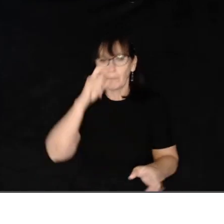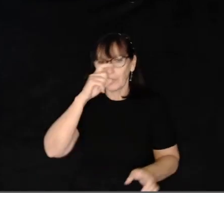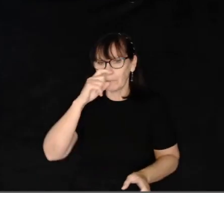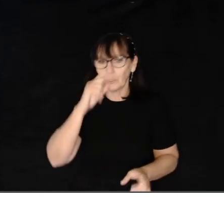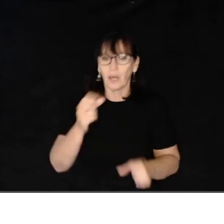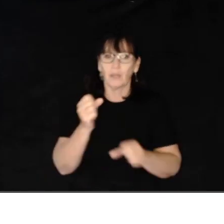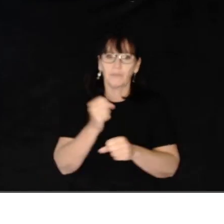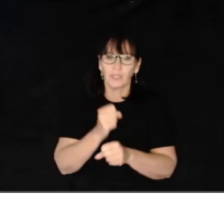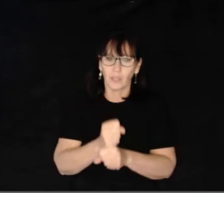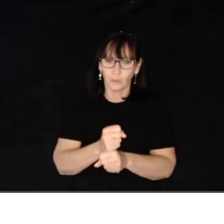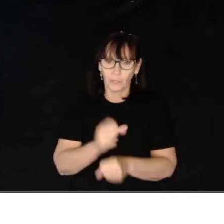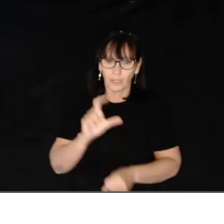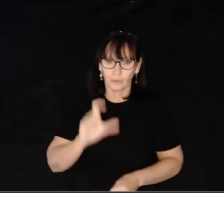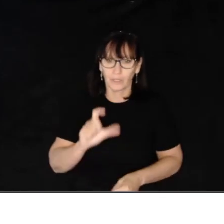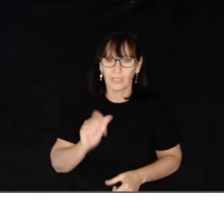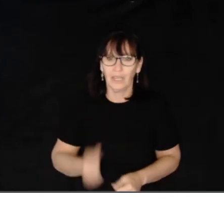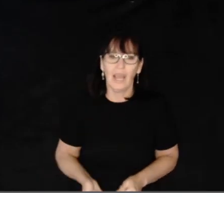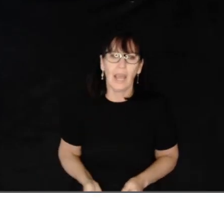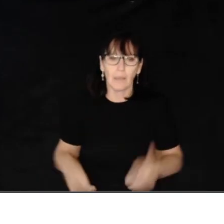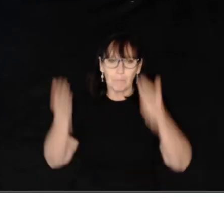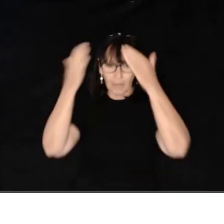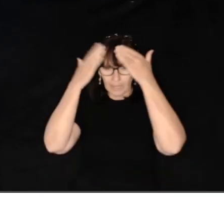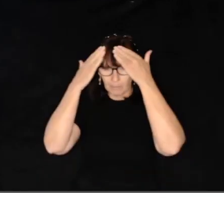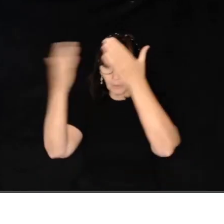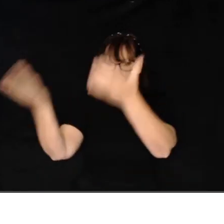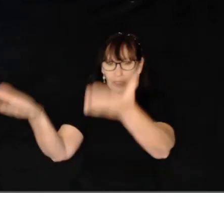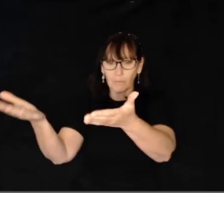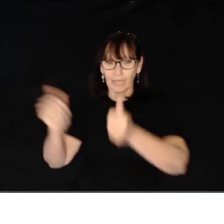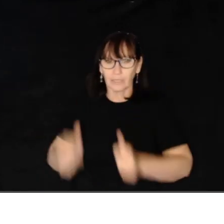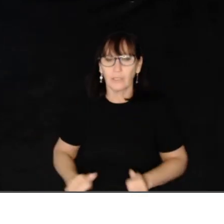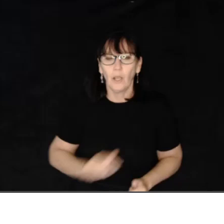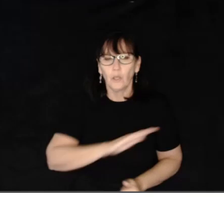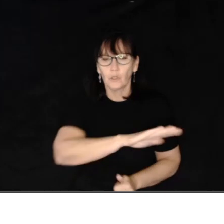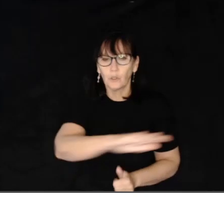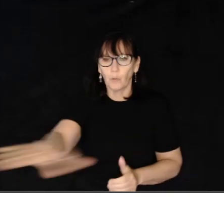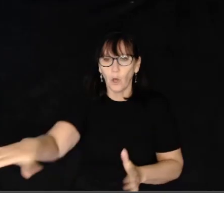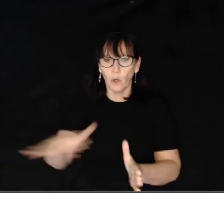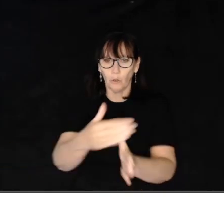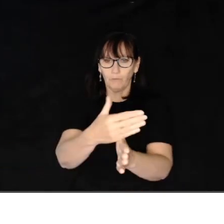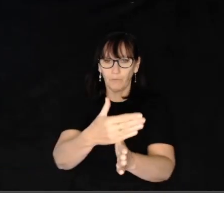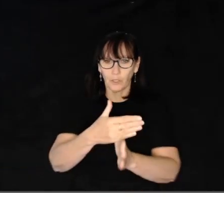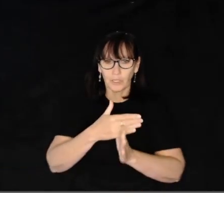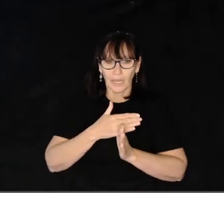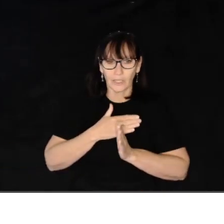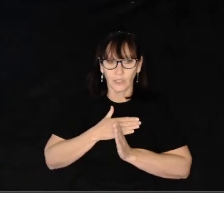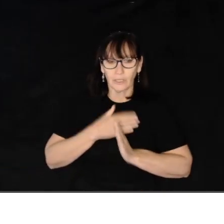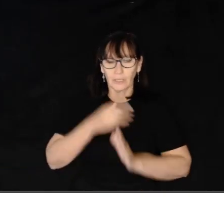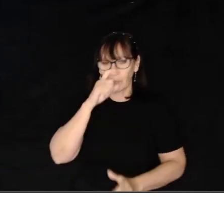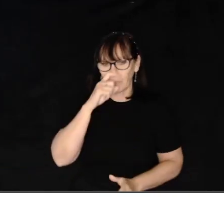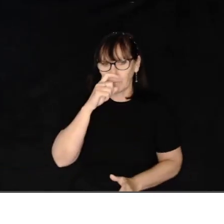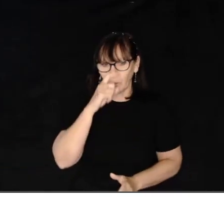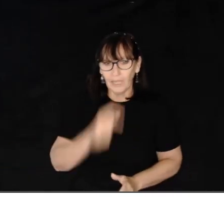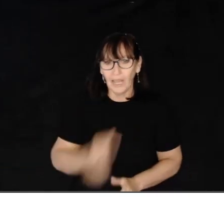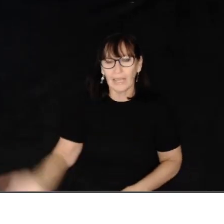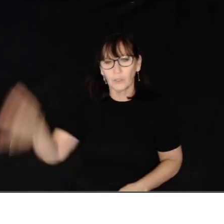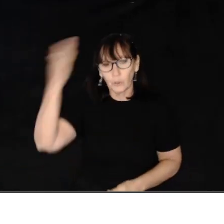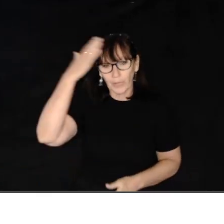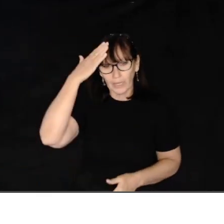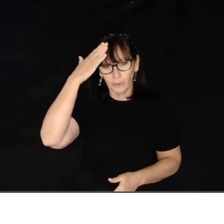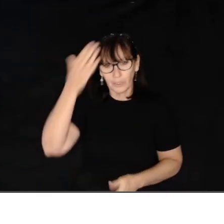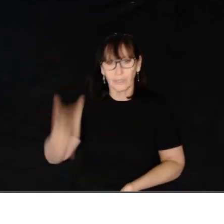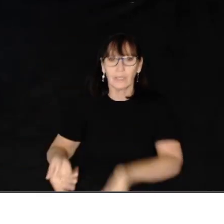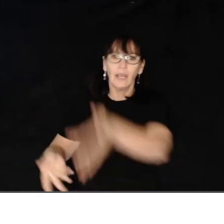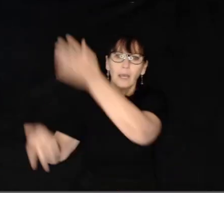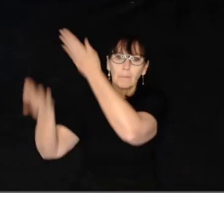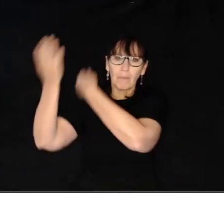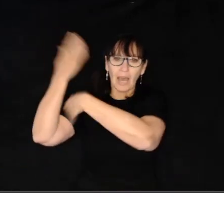people of the Gold Coast and pay my respects to all First Nations people and to